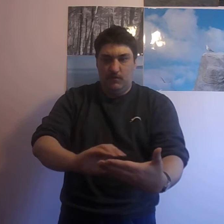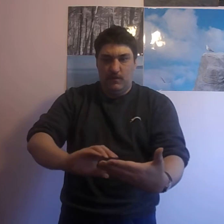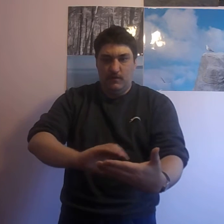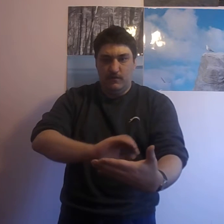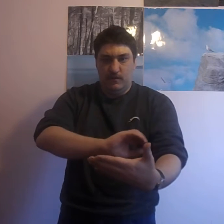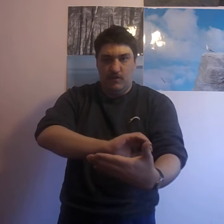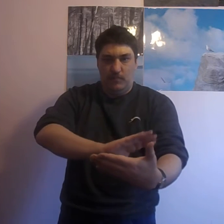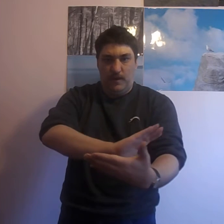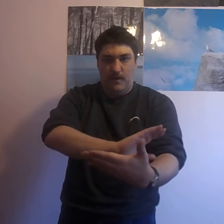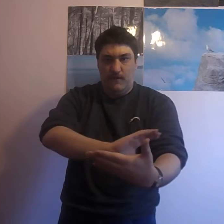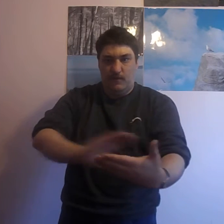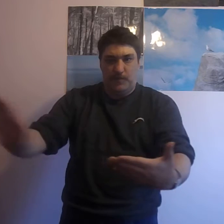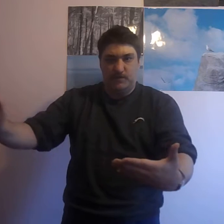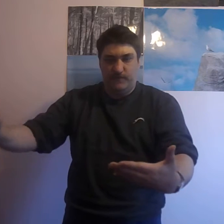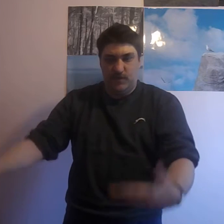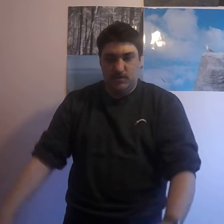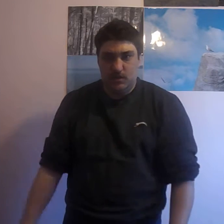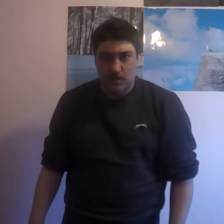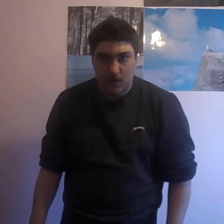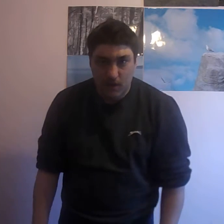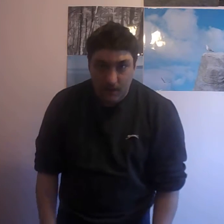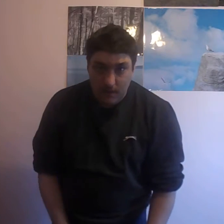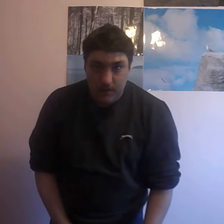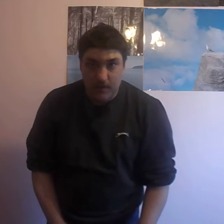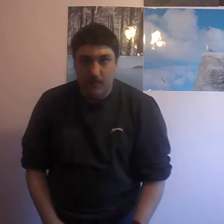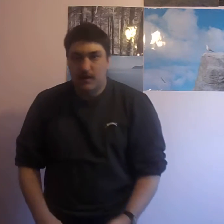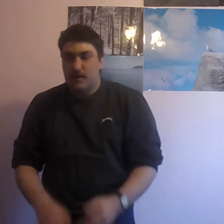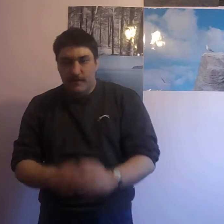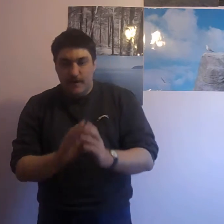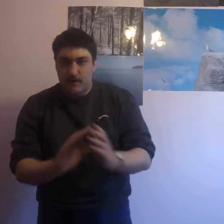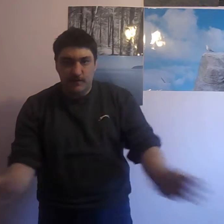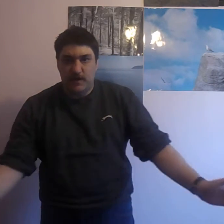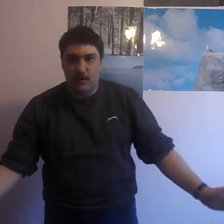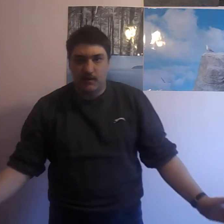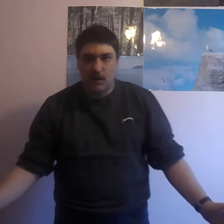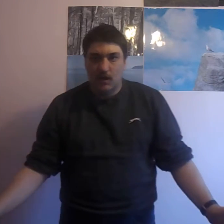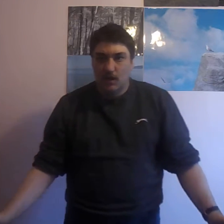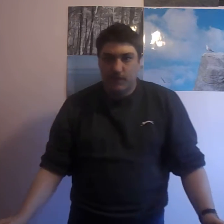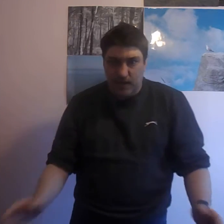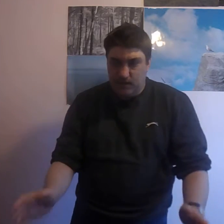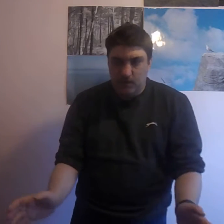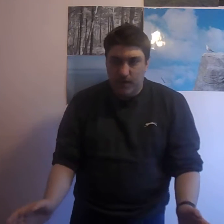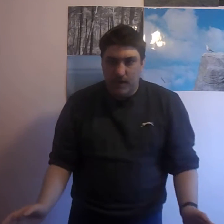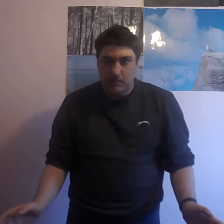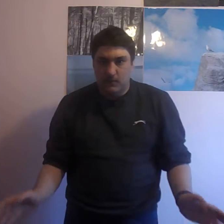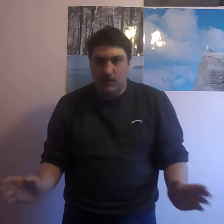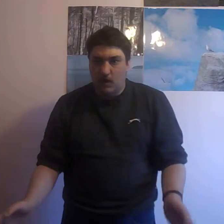single player special feature you know because that's the way games have gone.